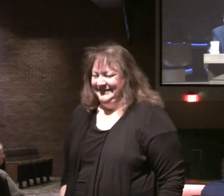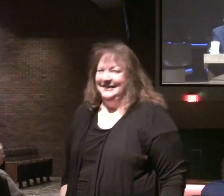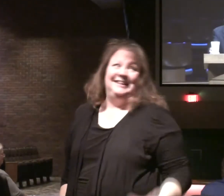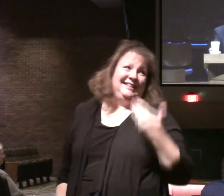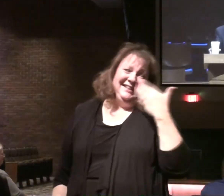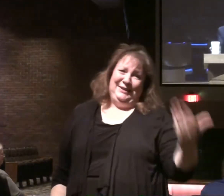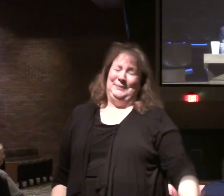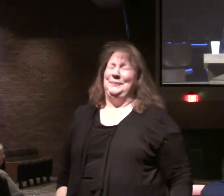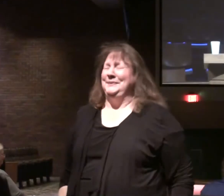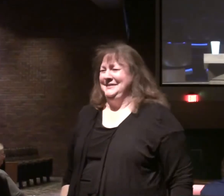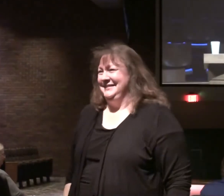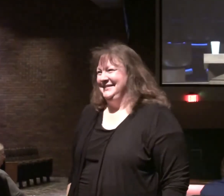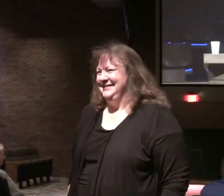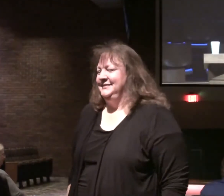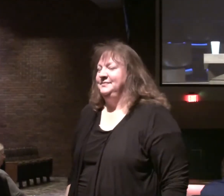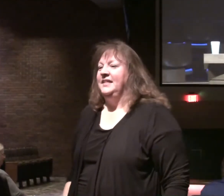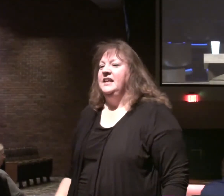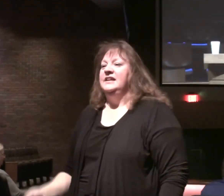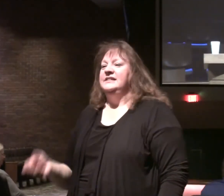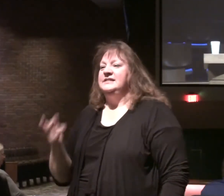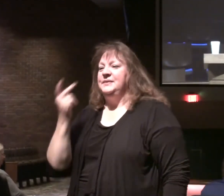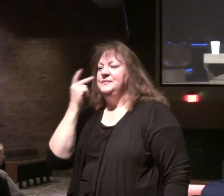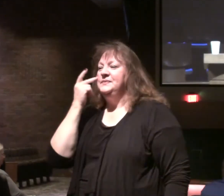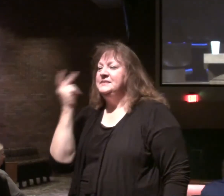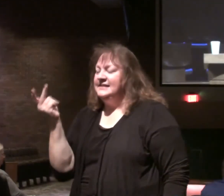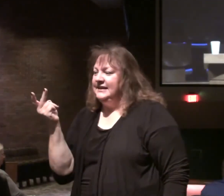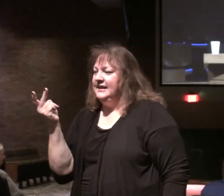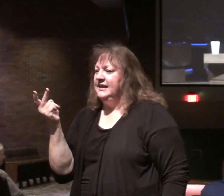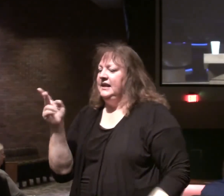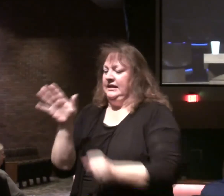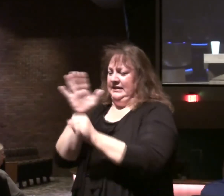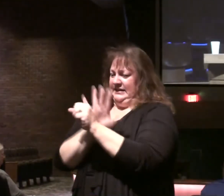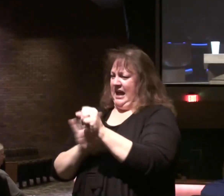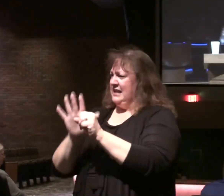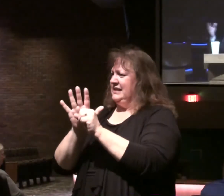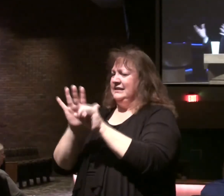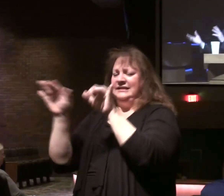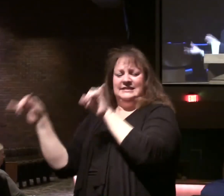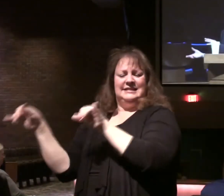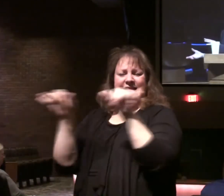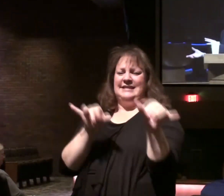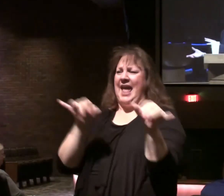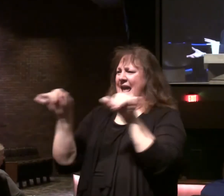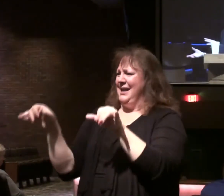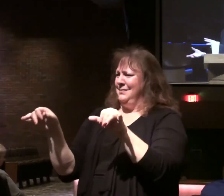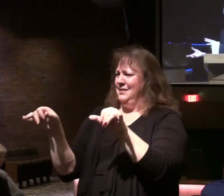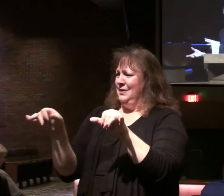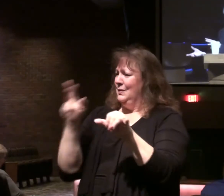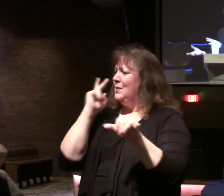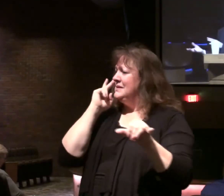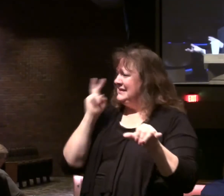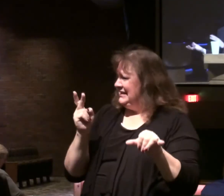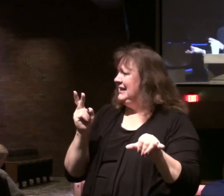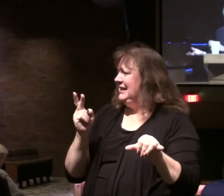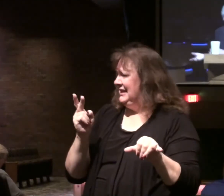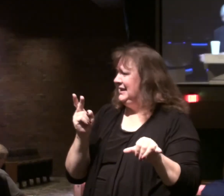Thank you. So you see what the context is. It's a similar context for what we had with